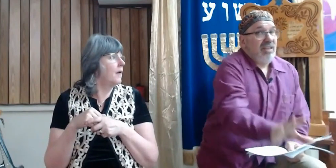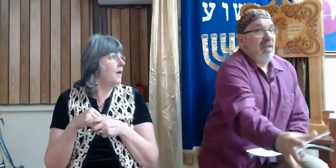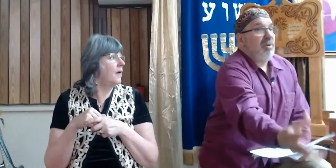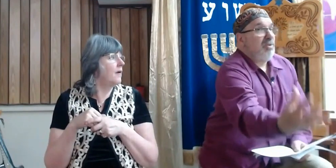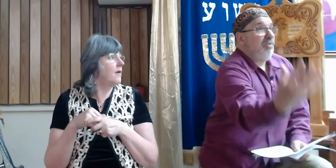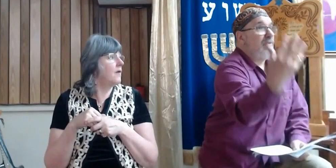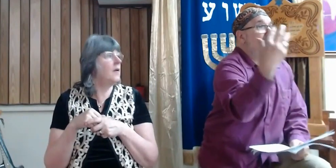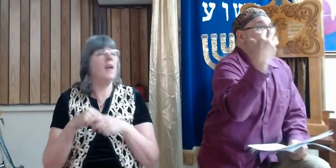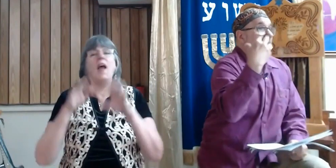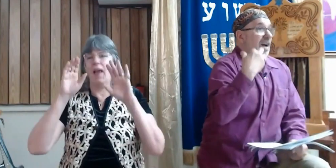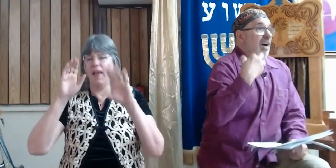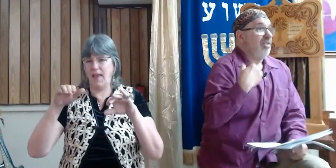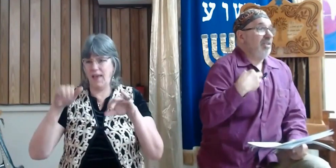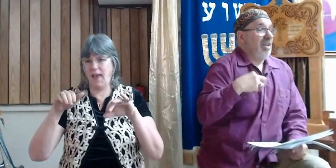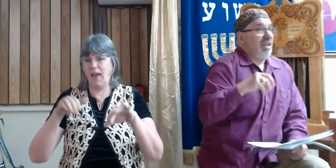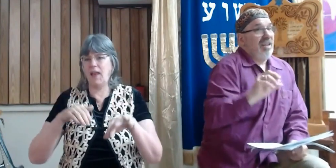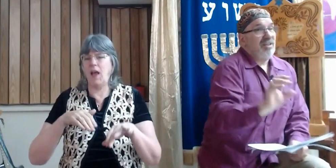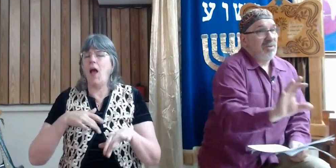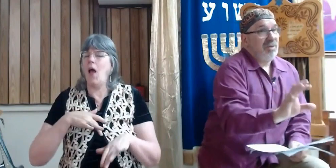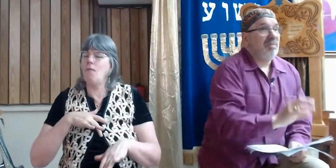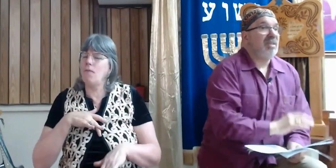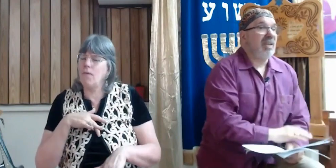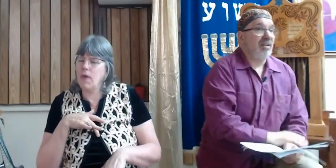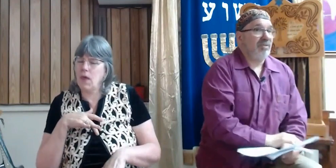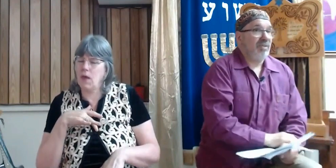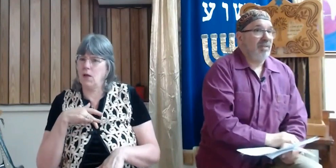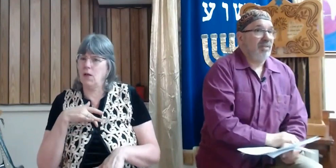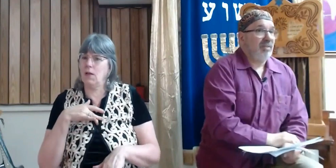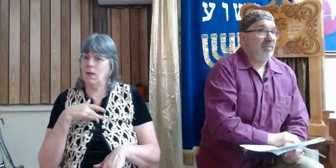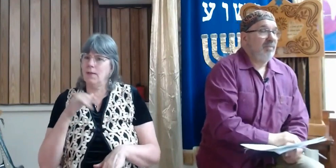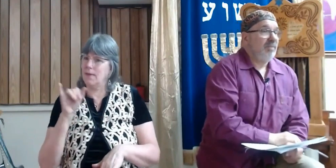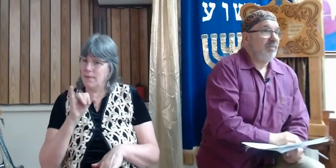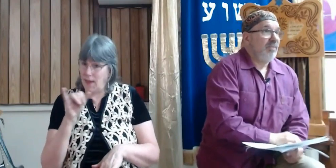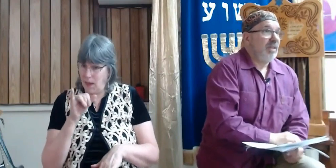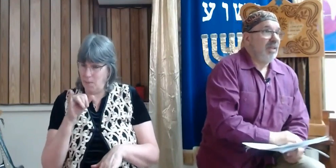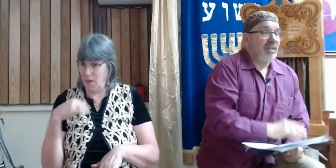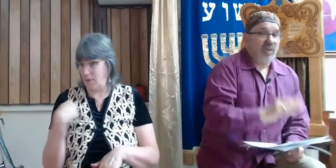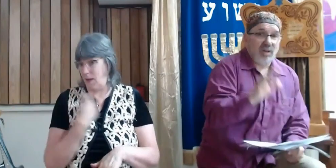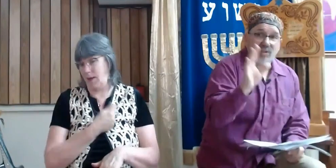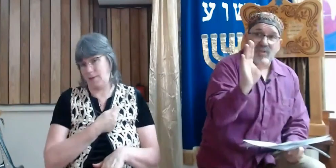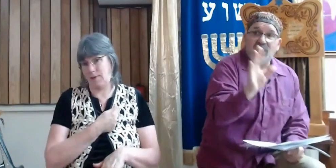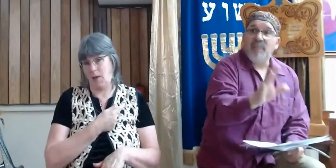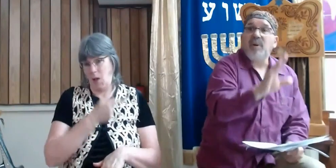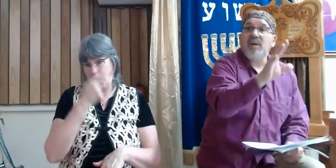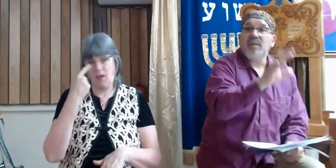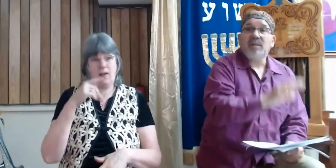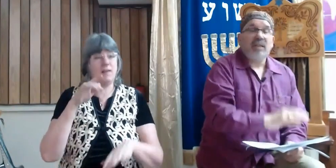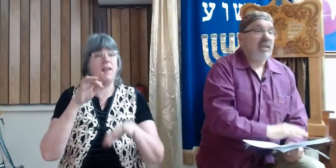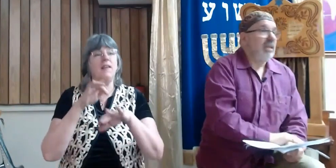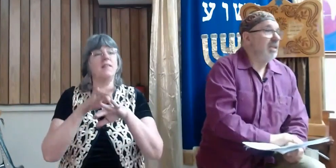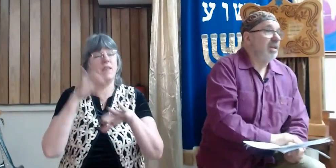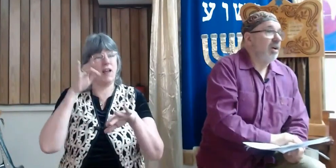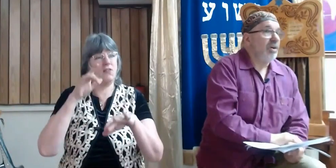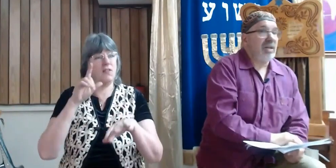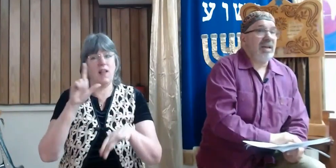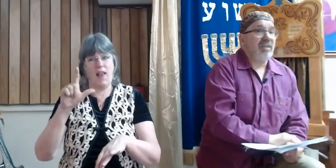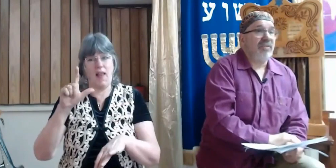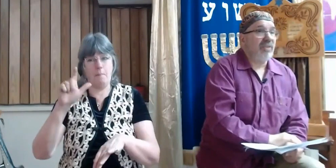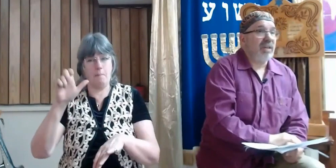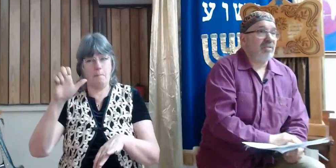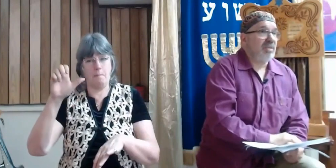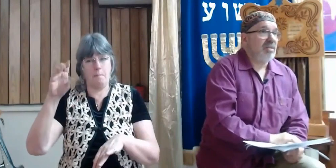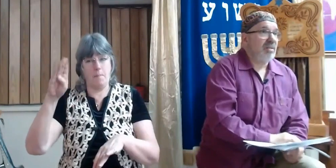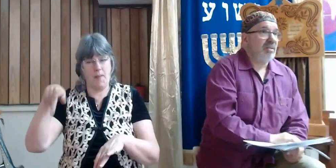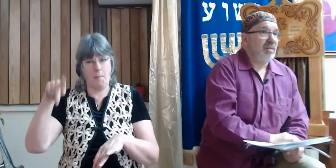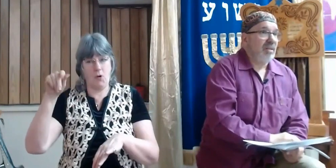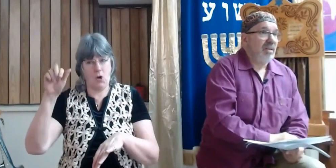he's able to find our sin into himself. He touched the leper, he did all kinds